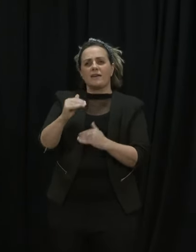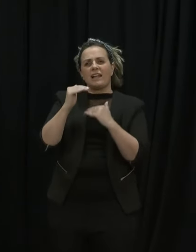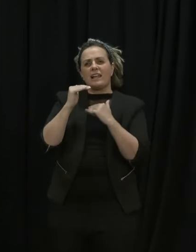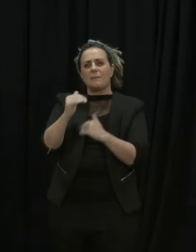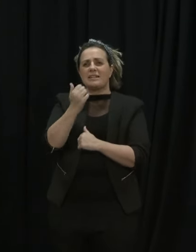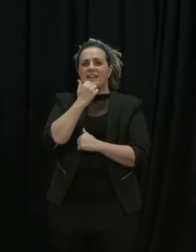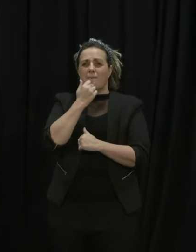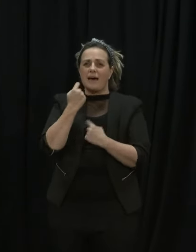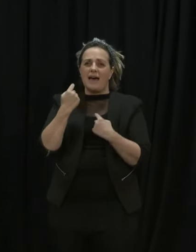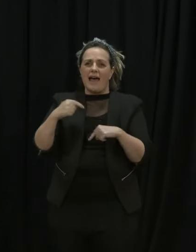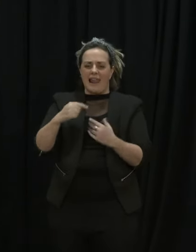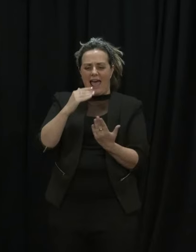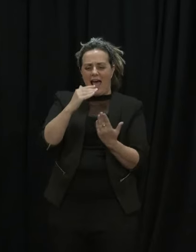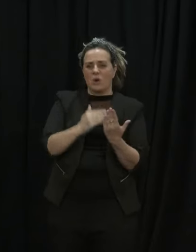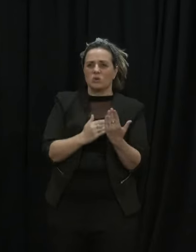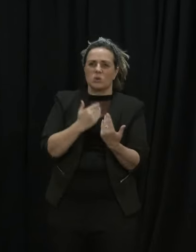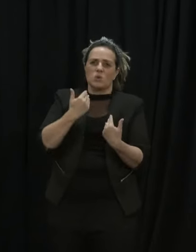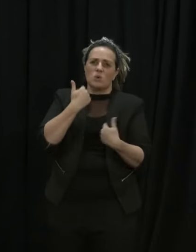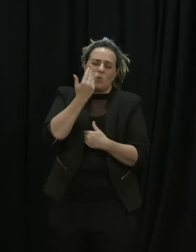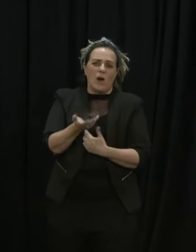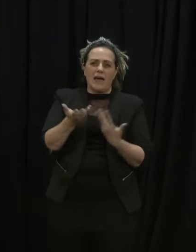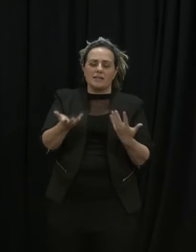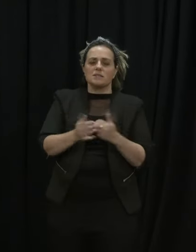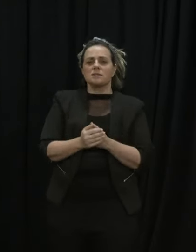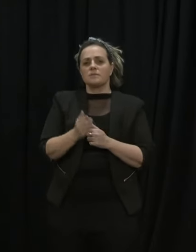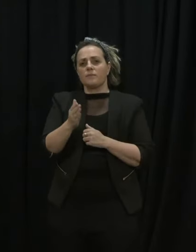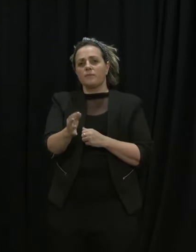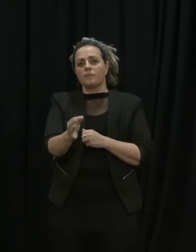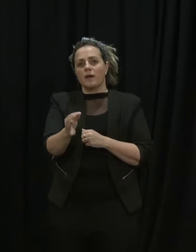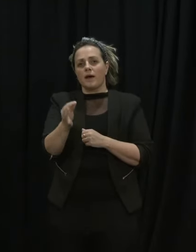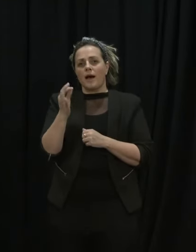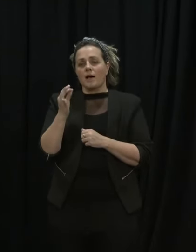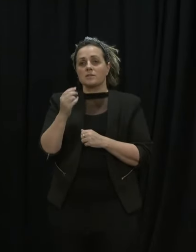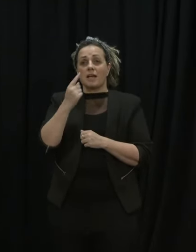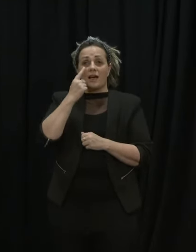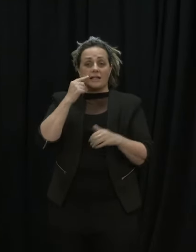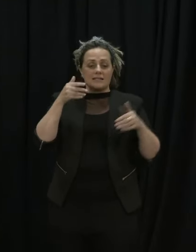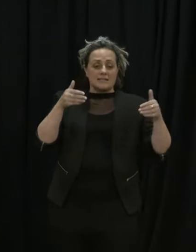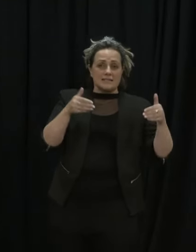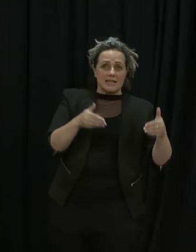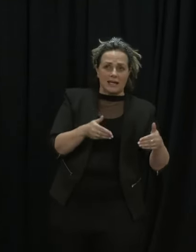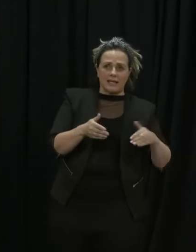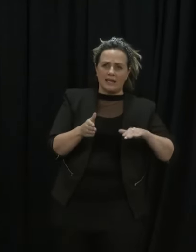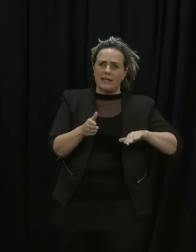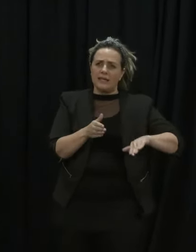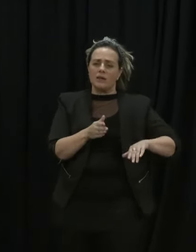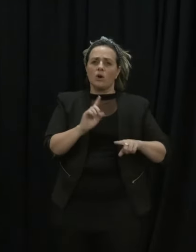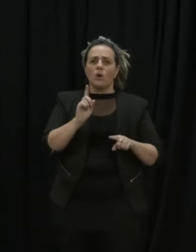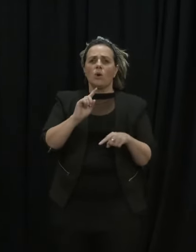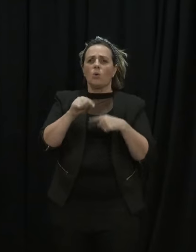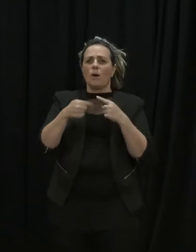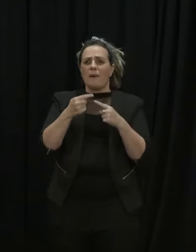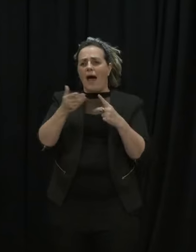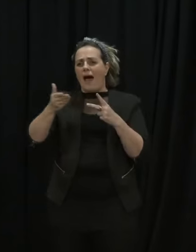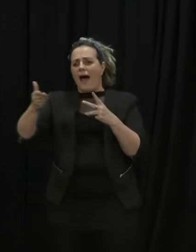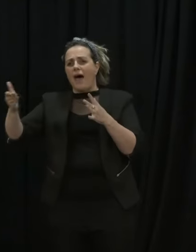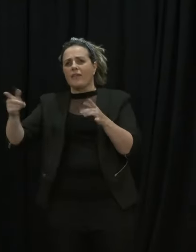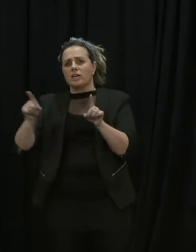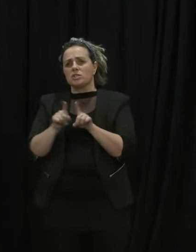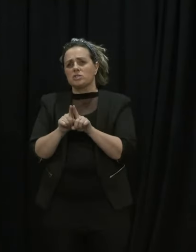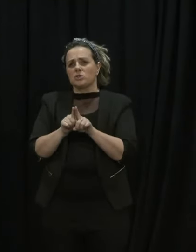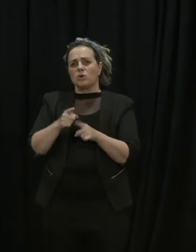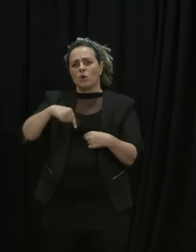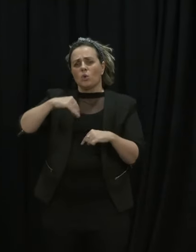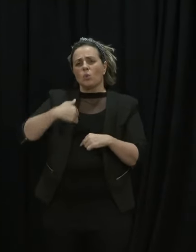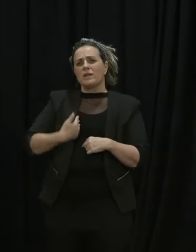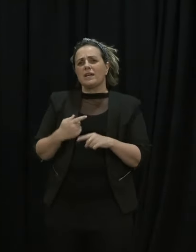issue that we are dealing with and also just aside from tangihanga should there not be I guess some